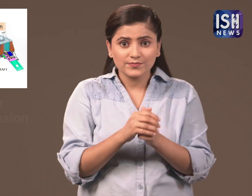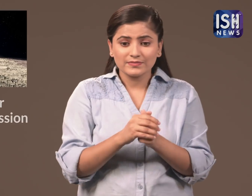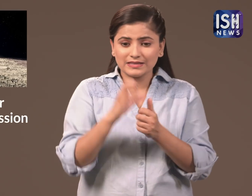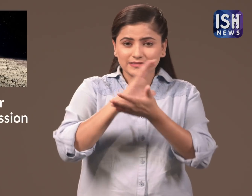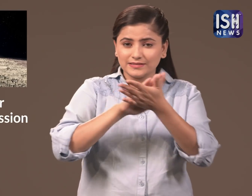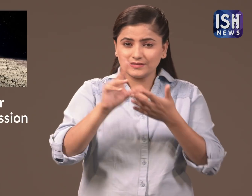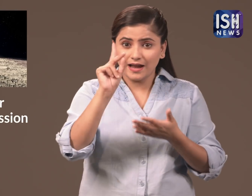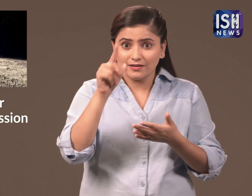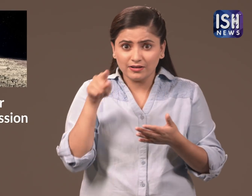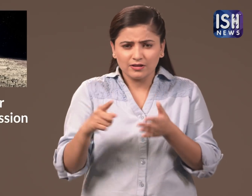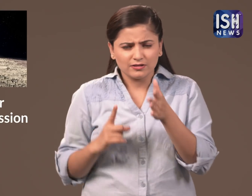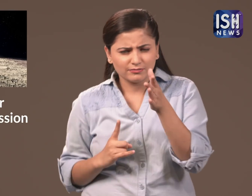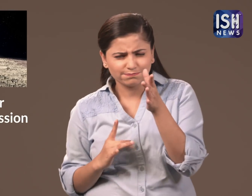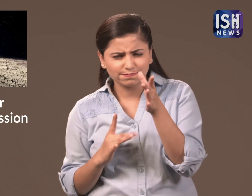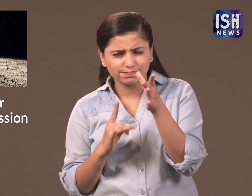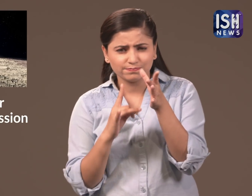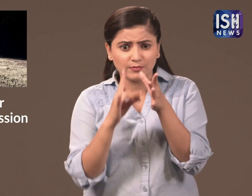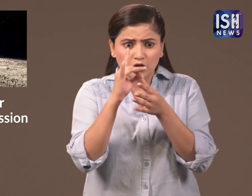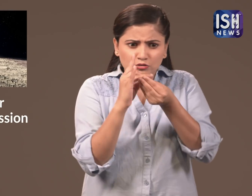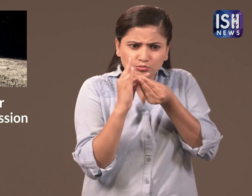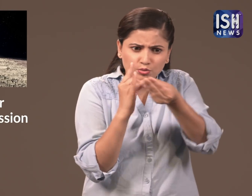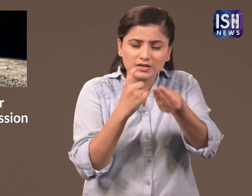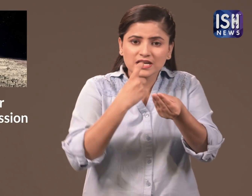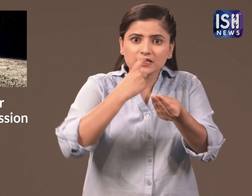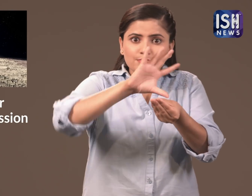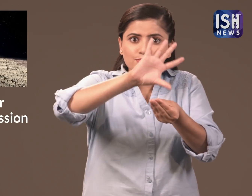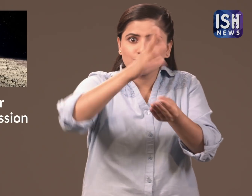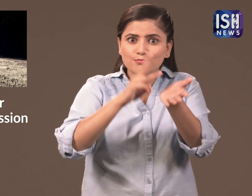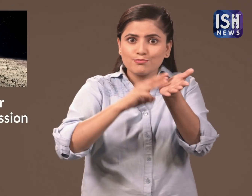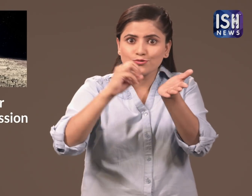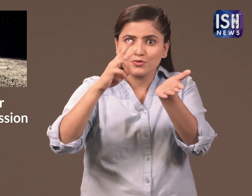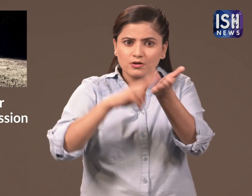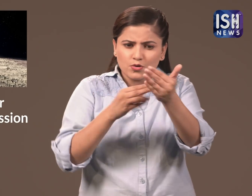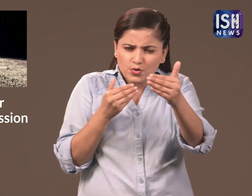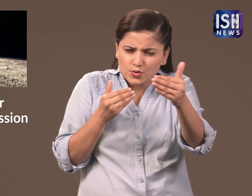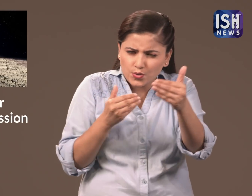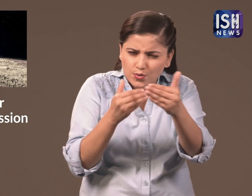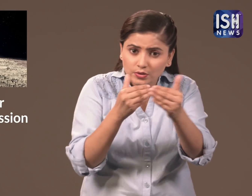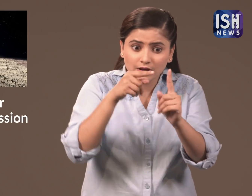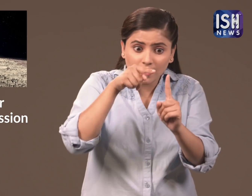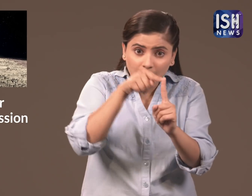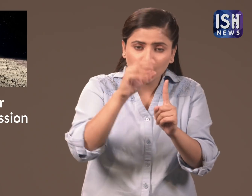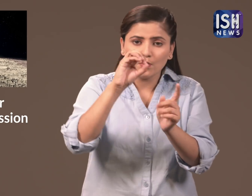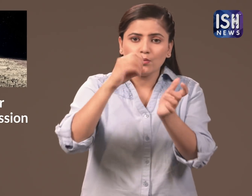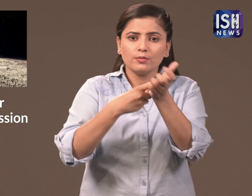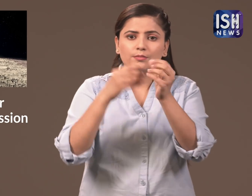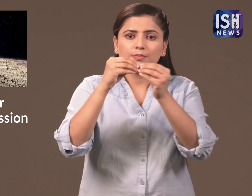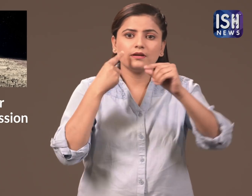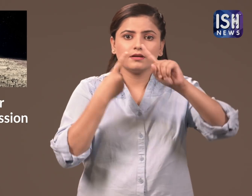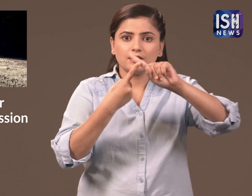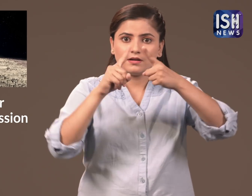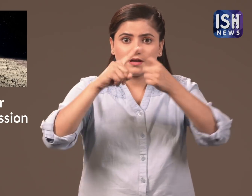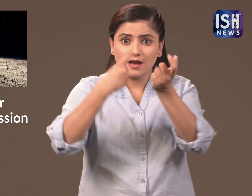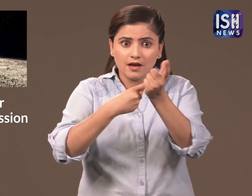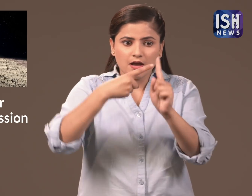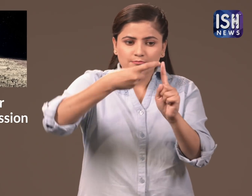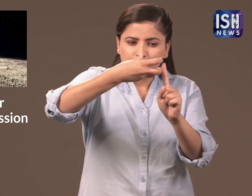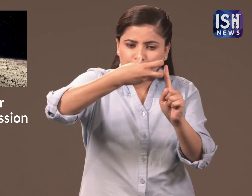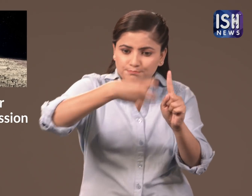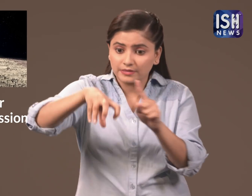Once Chandrayaan reaches close to the Moon, the lander Vikram will separate from the